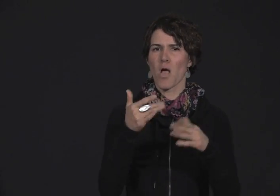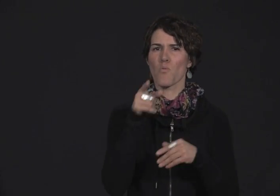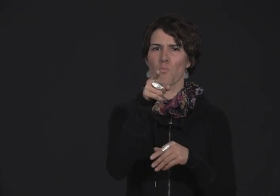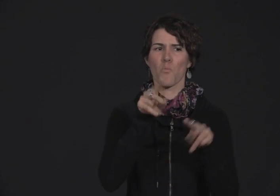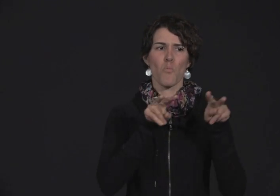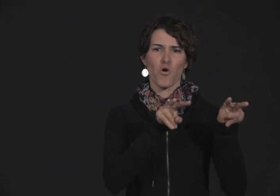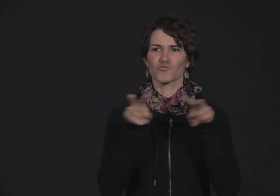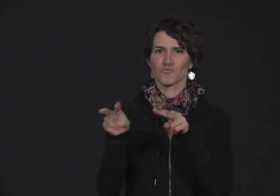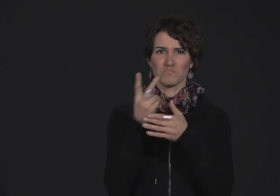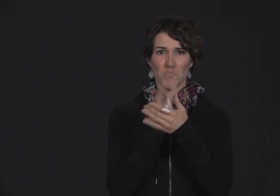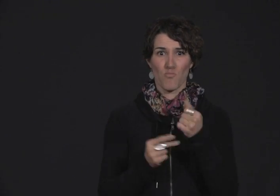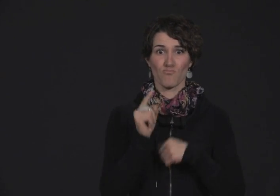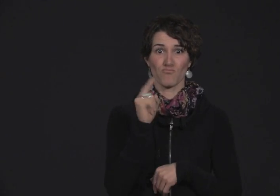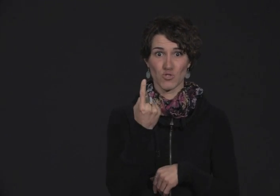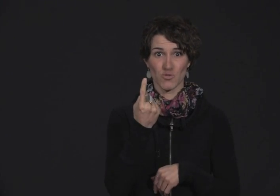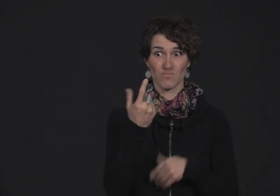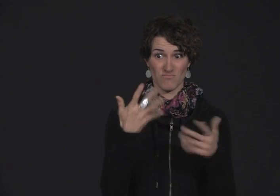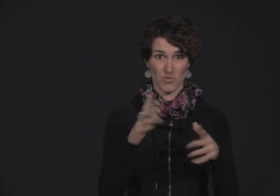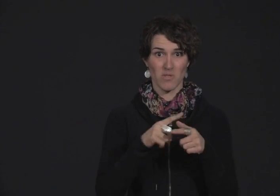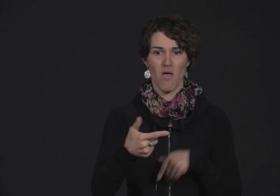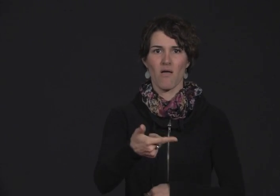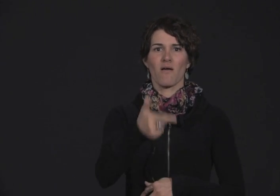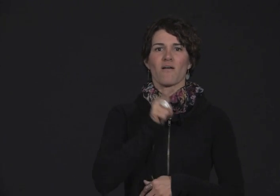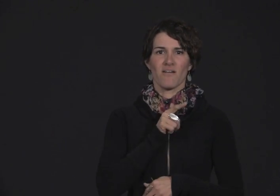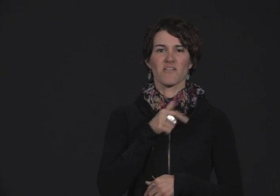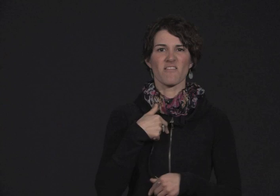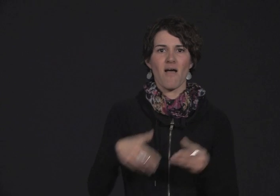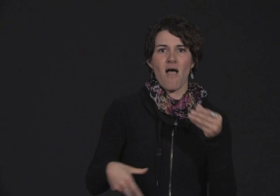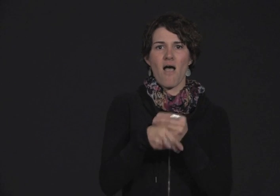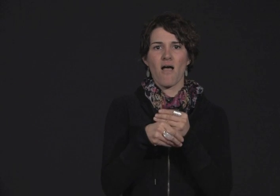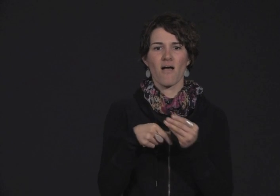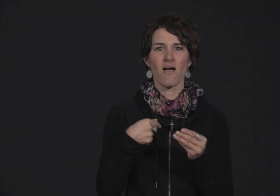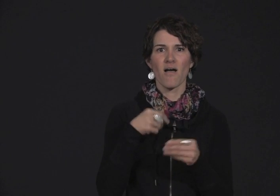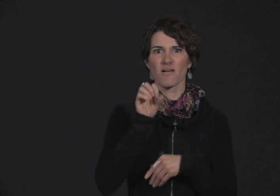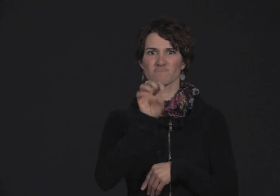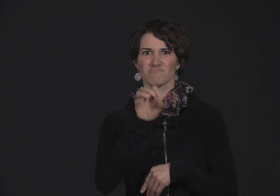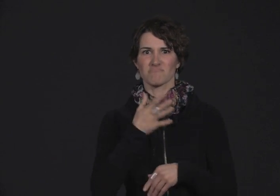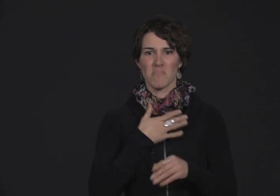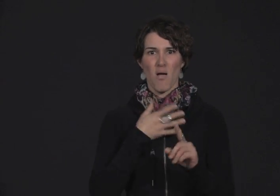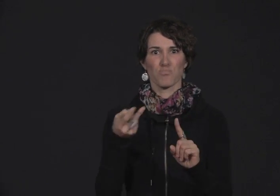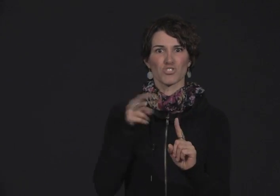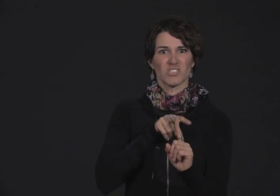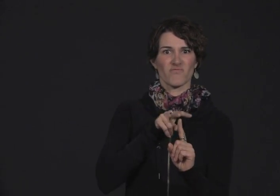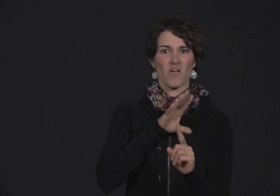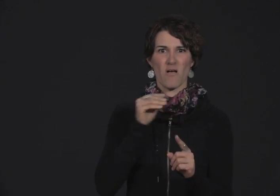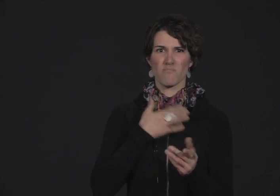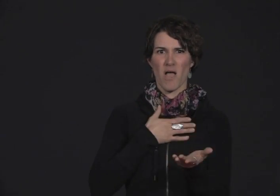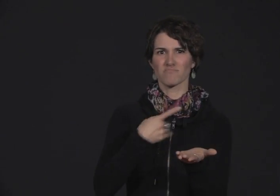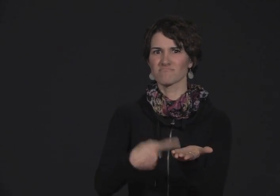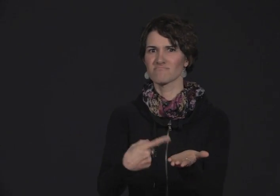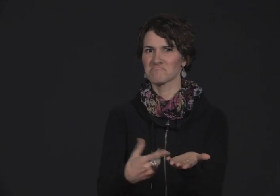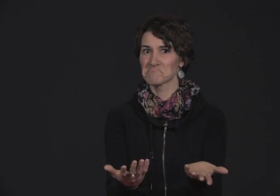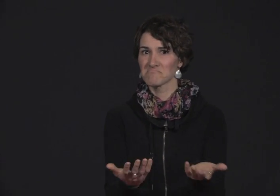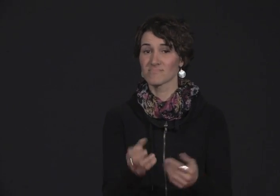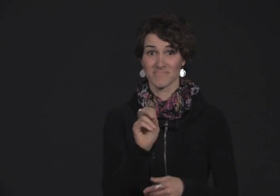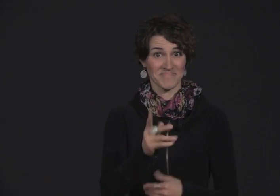you to watch their reports, and then I'm going to add my perspective on my take on what I thought of that outcome, or those meetings.